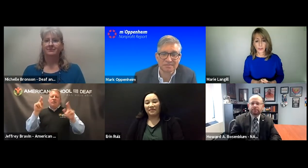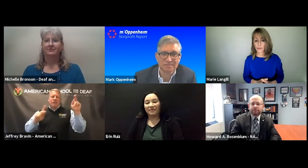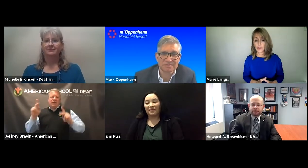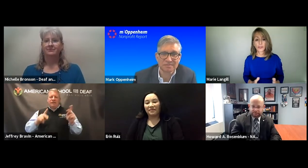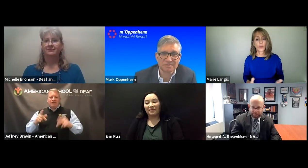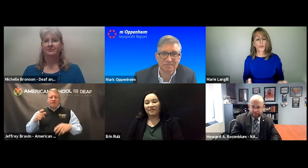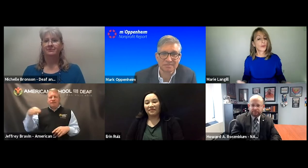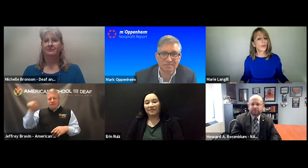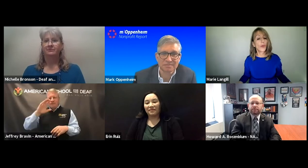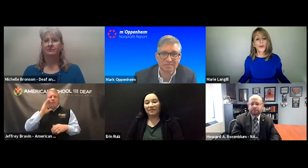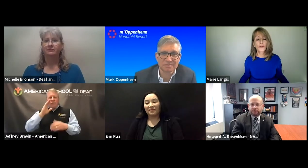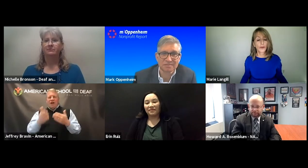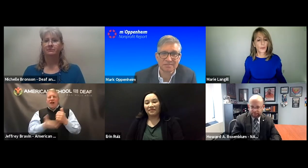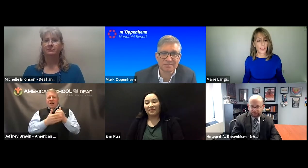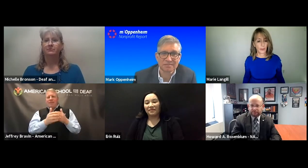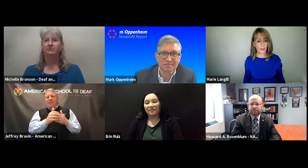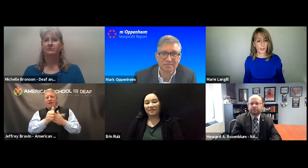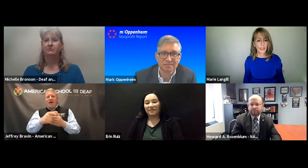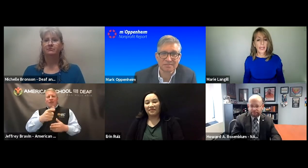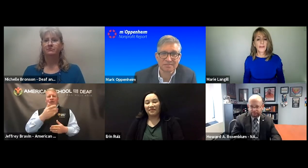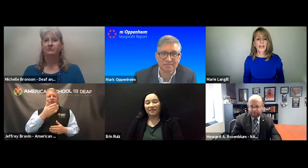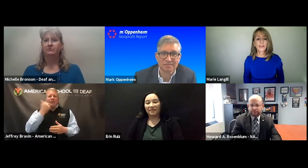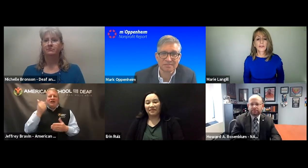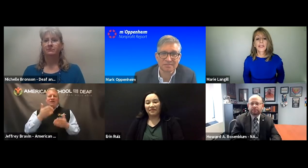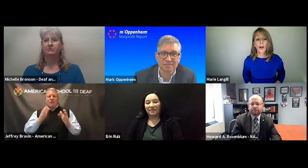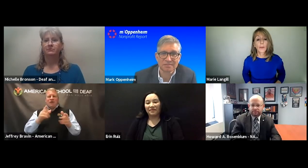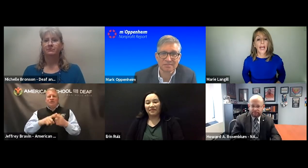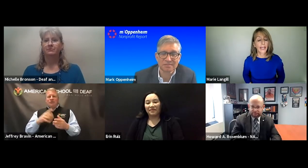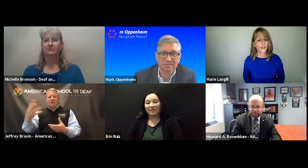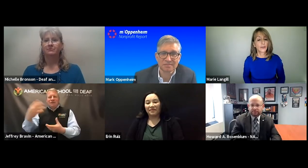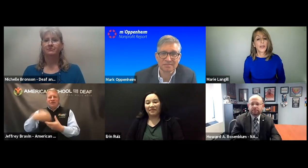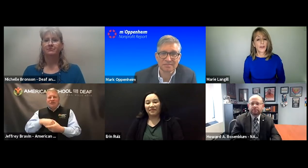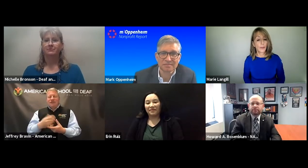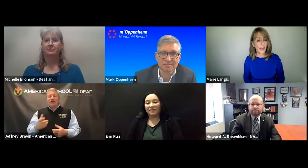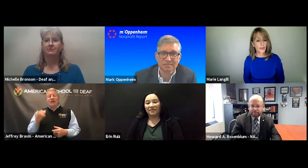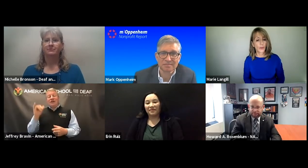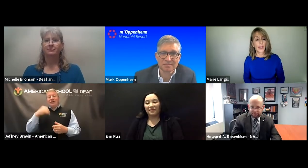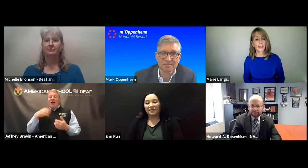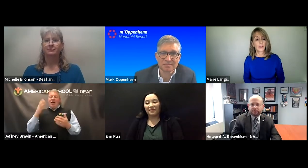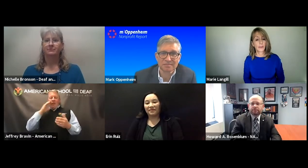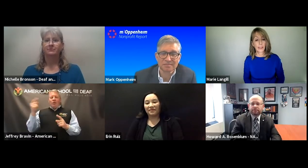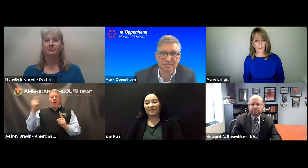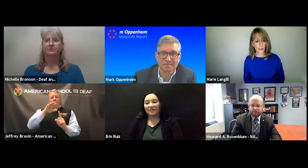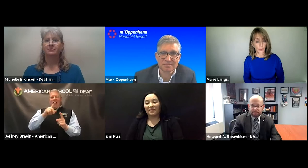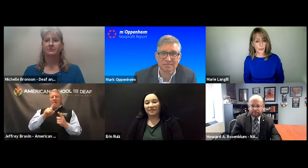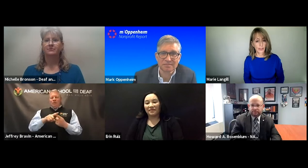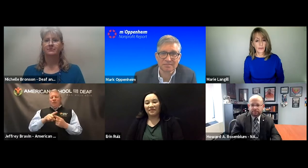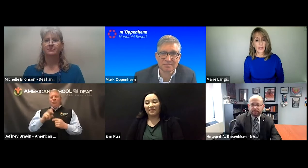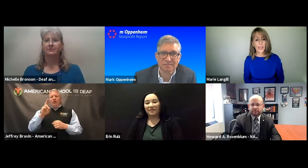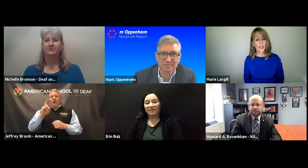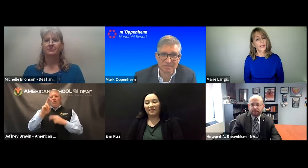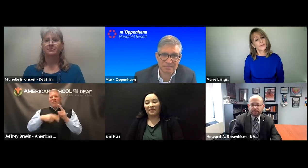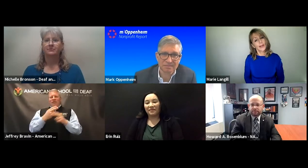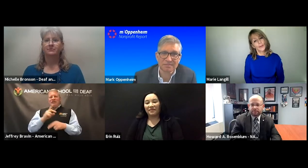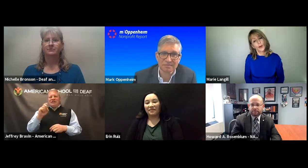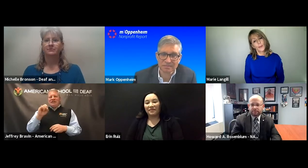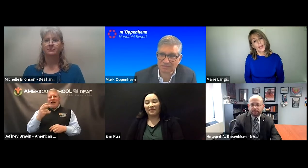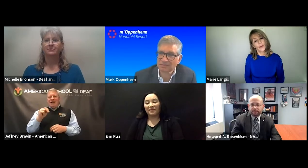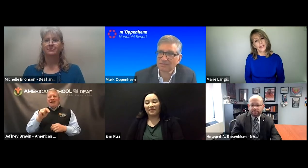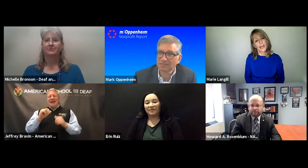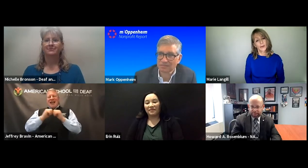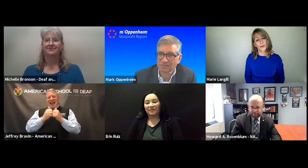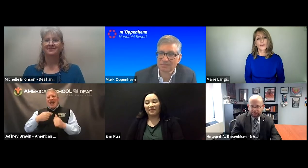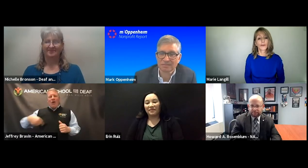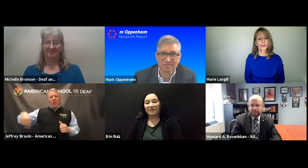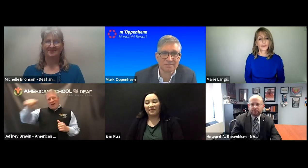hard of hearing service. They're wonderful people, and they'll certainly help guide you the best way to become inclusive. But I'm going to go